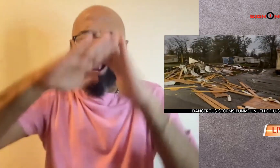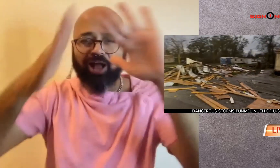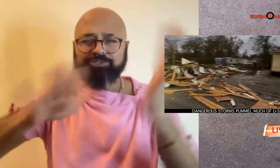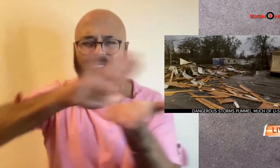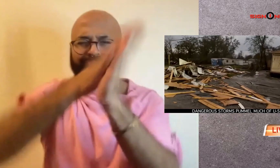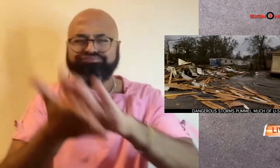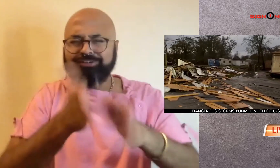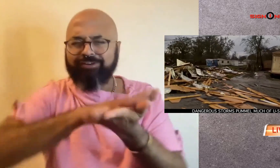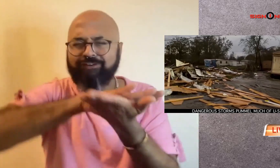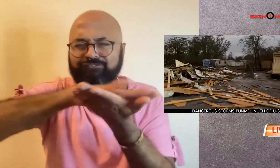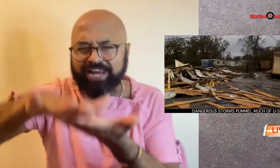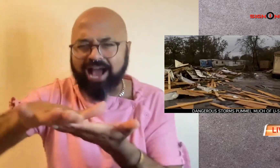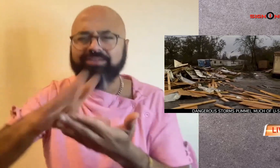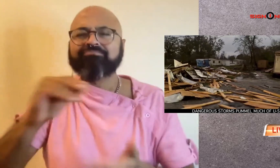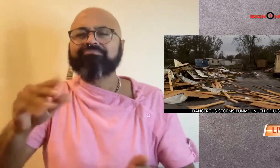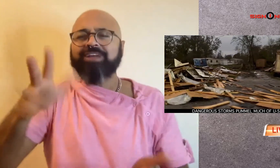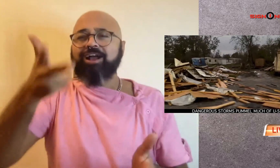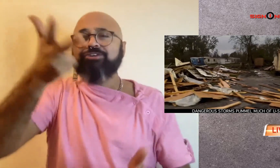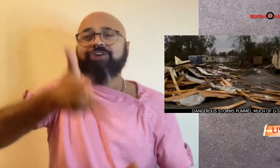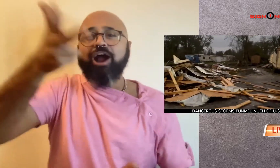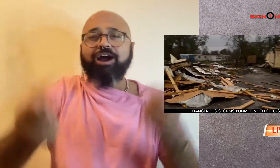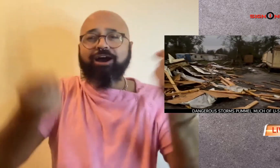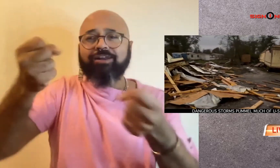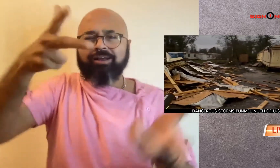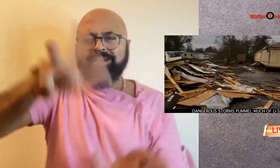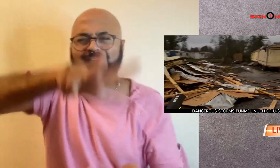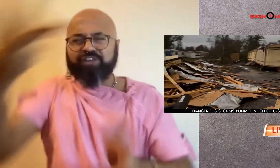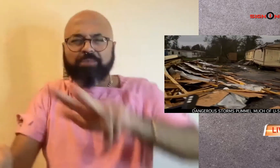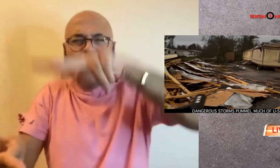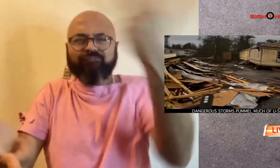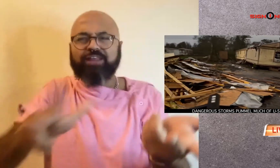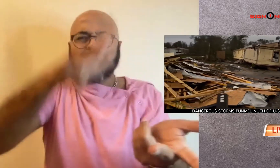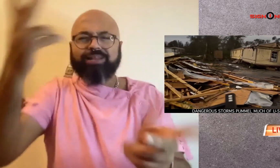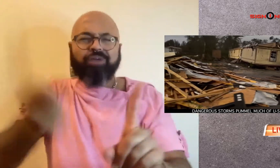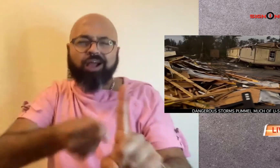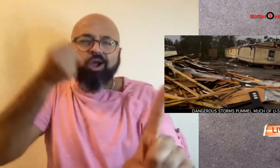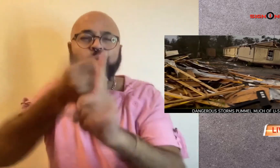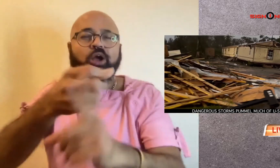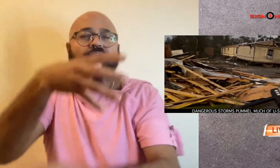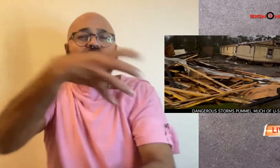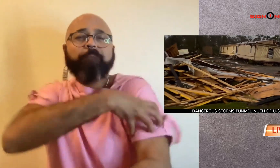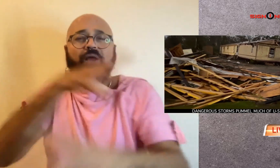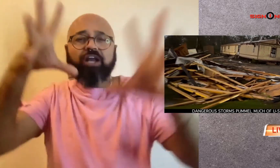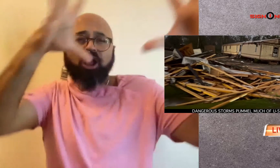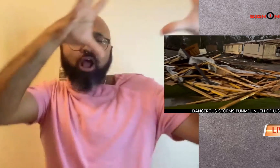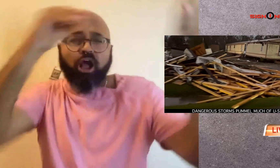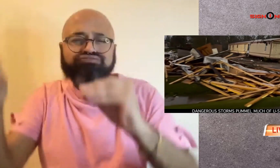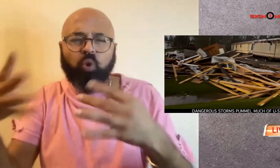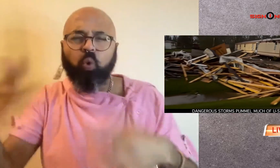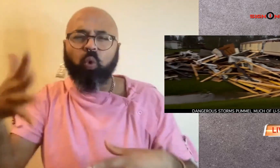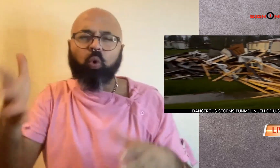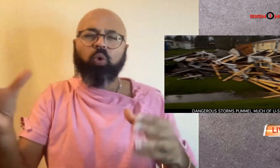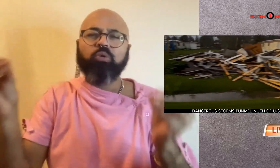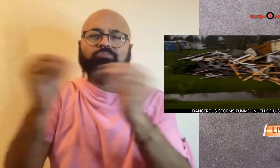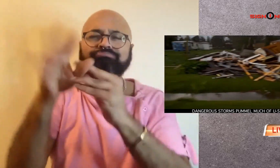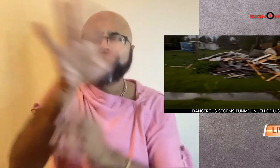The storms flattened homes, flipped cars, and knocked out power for nearly 50,000 people.